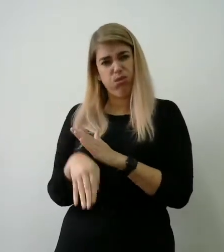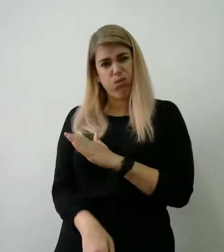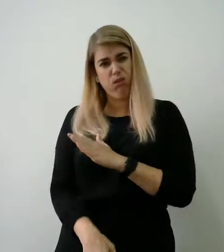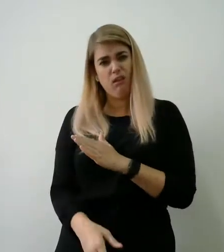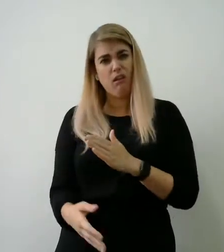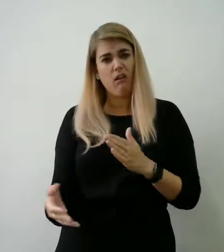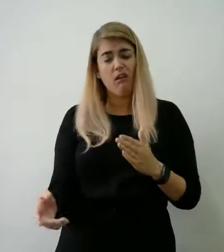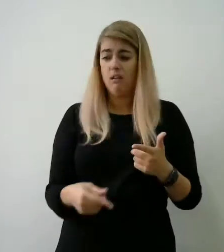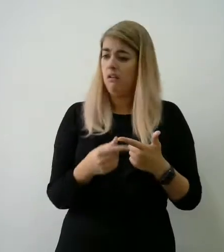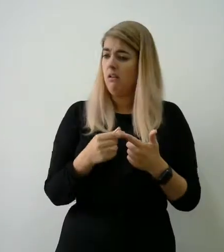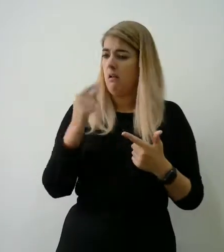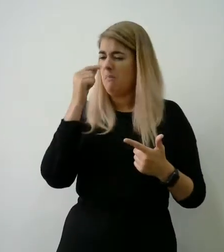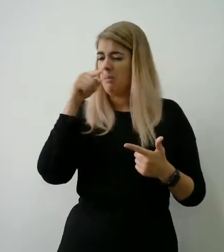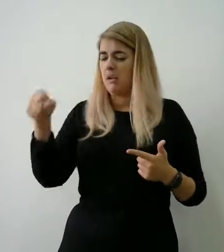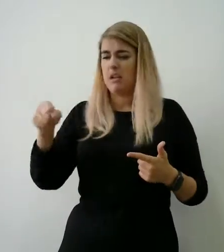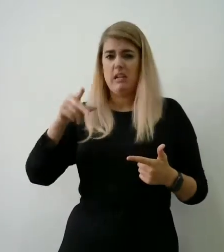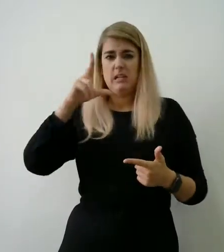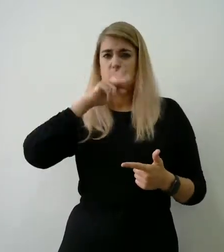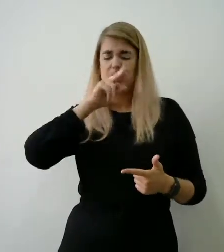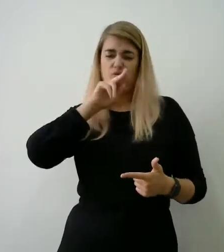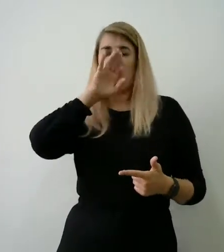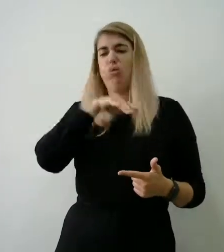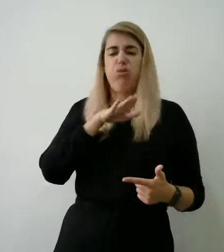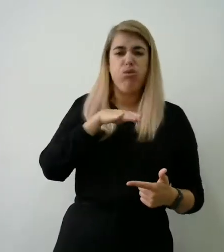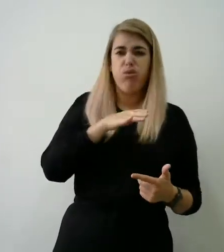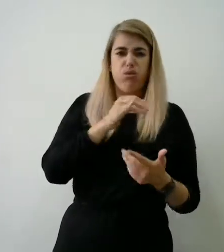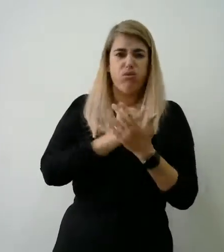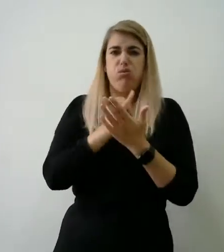Sudden speech disorders 13.